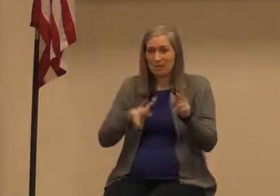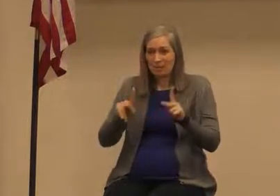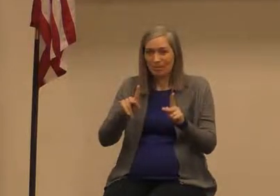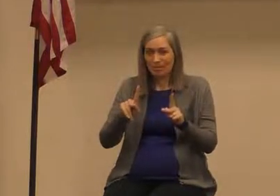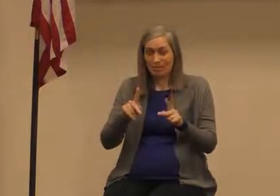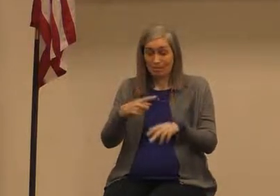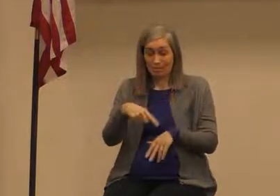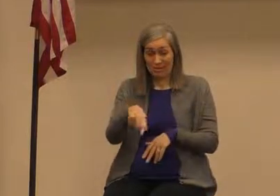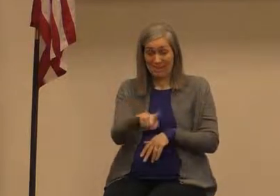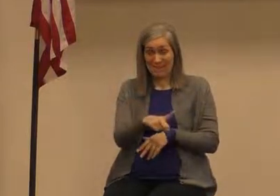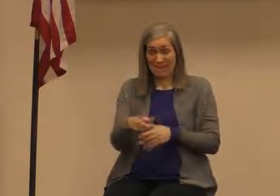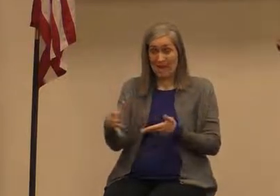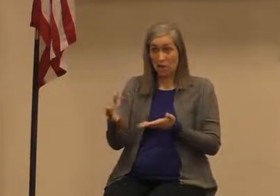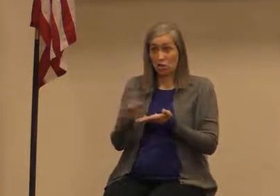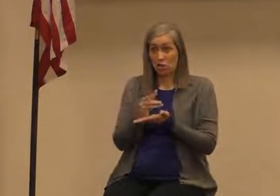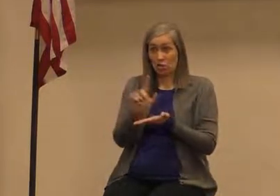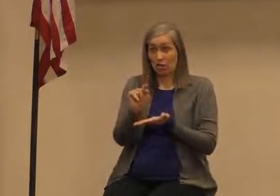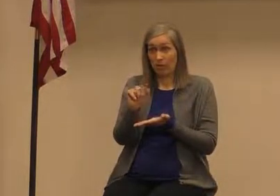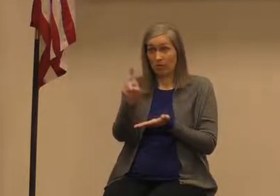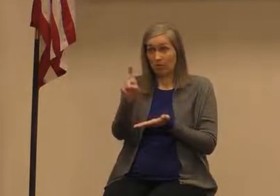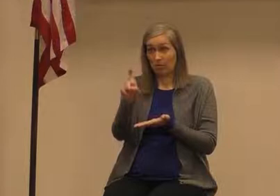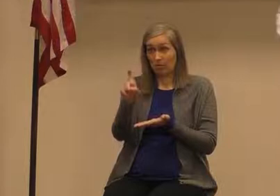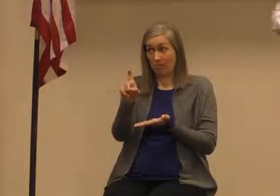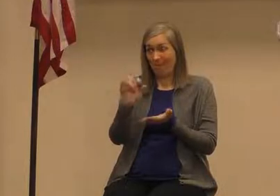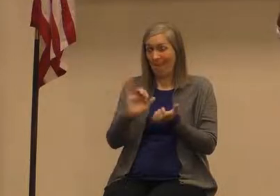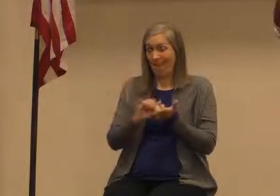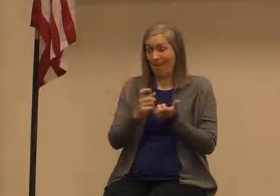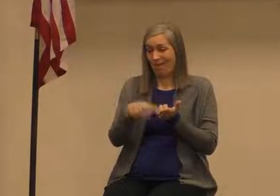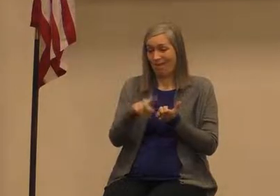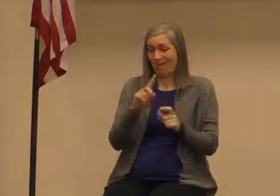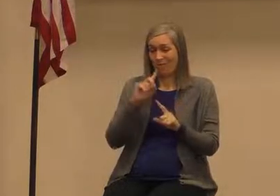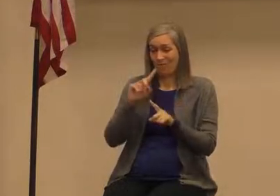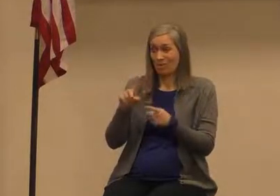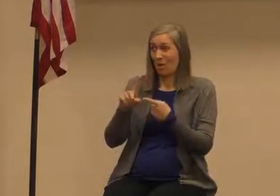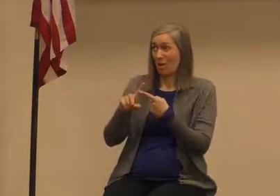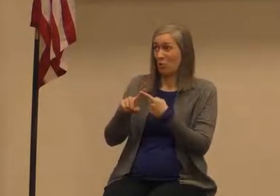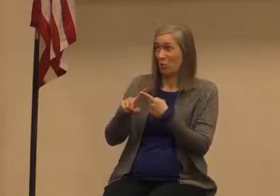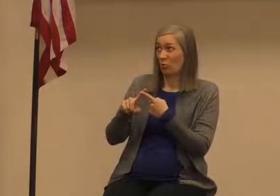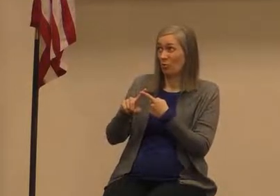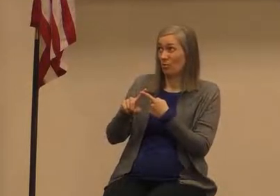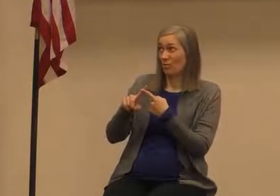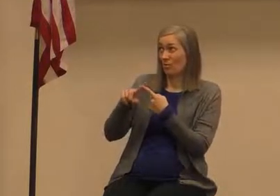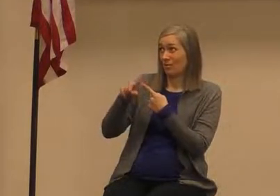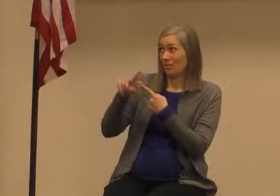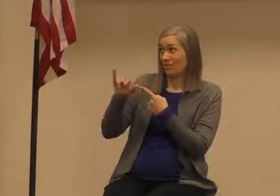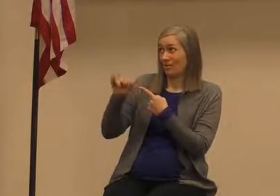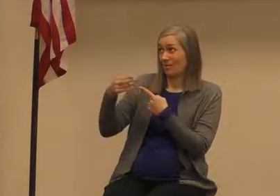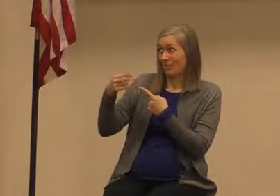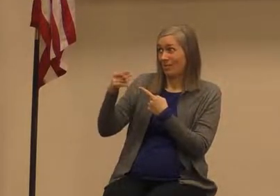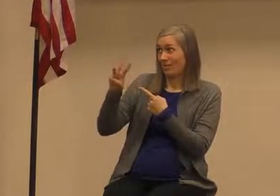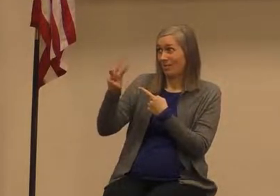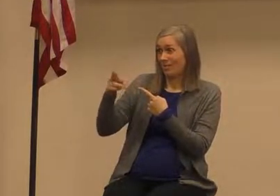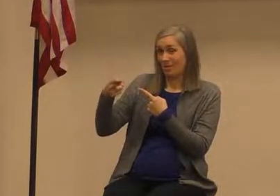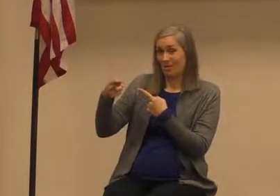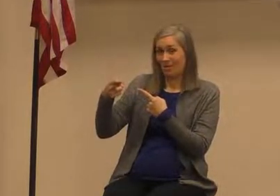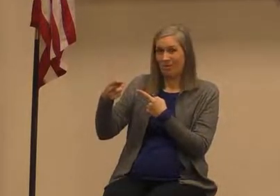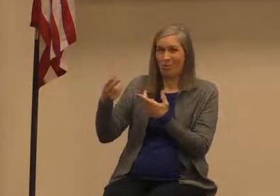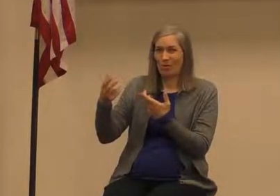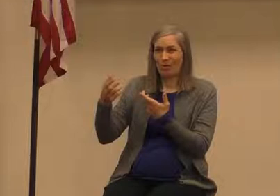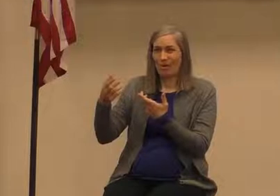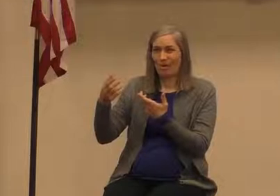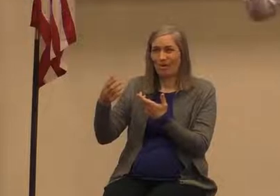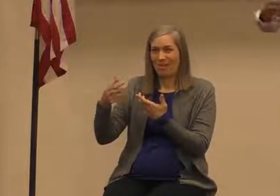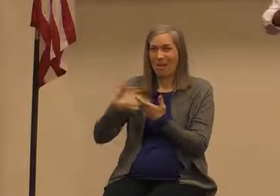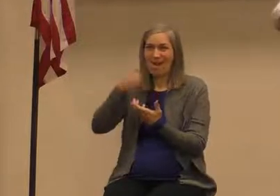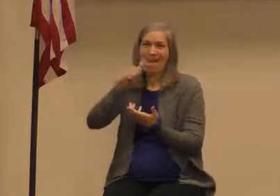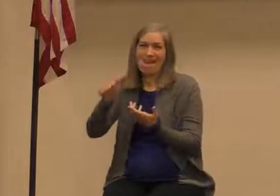man what was the people's response to Yahweh what was the people's response to I am in your midst in a pillar of